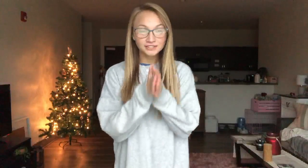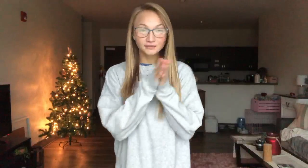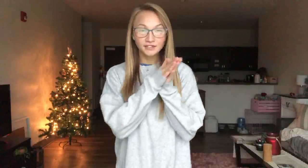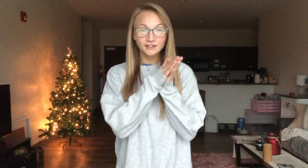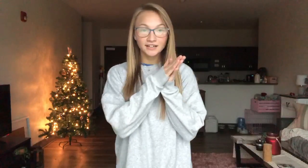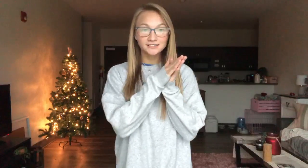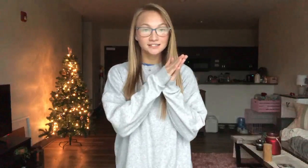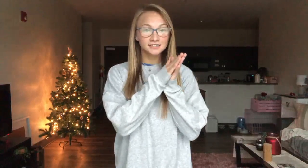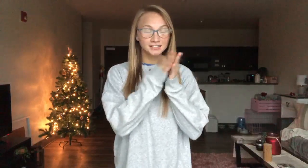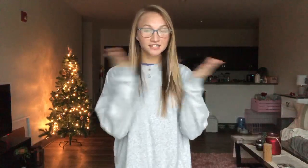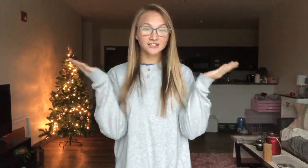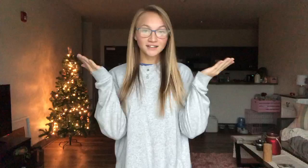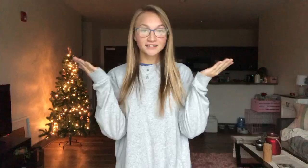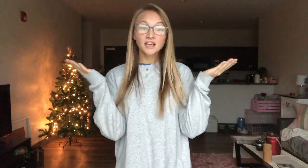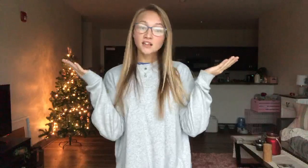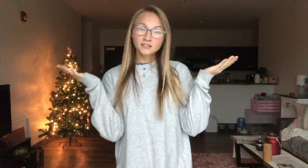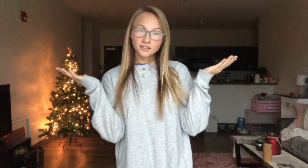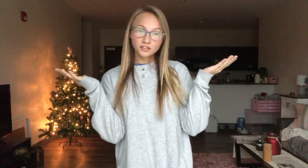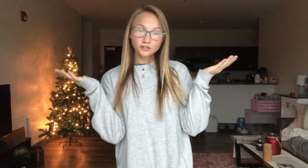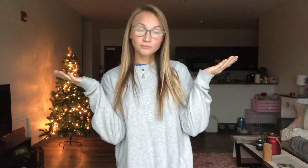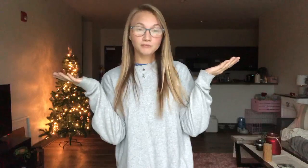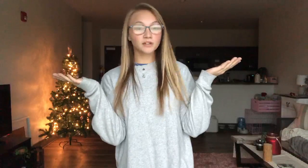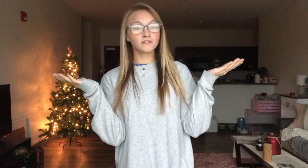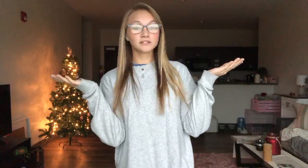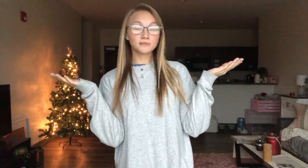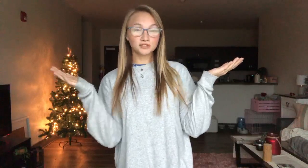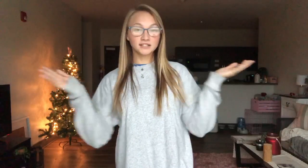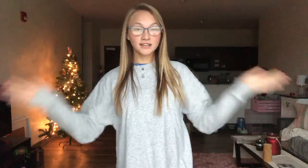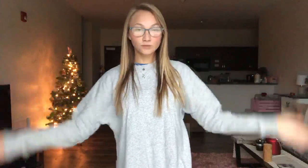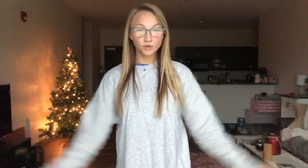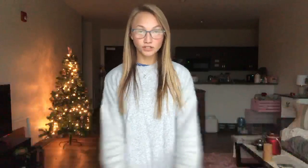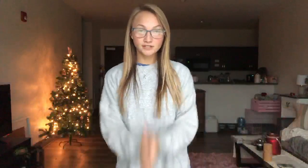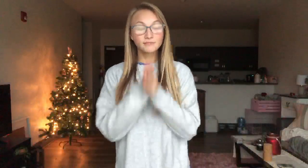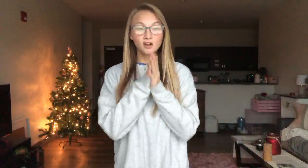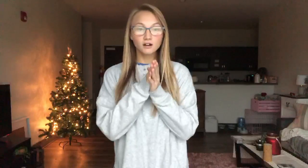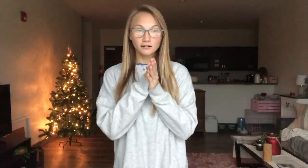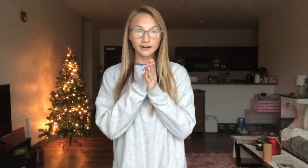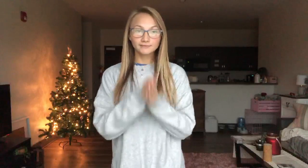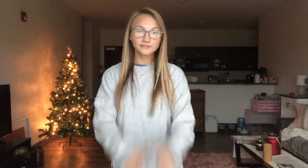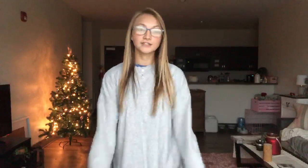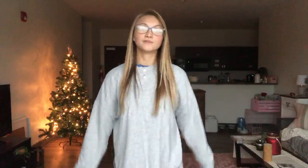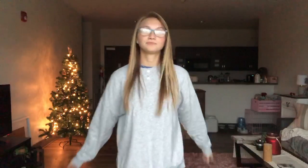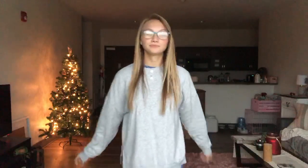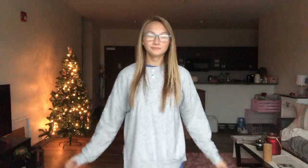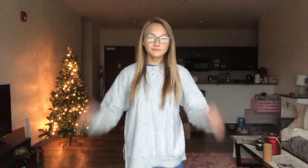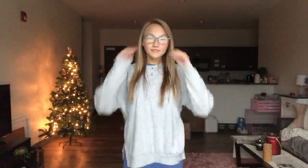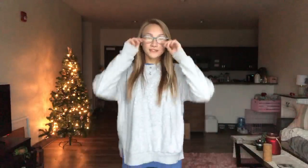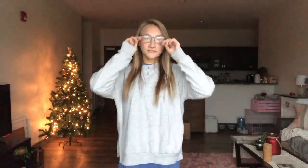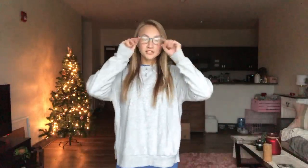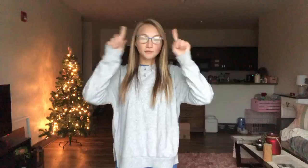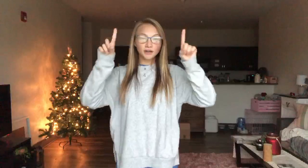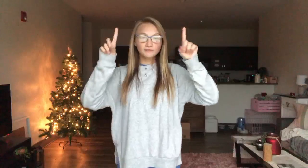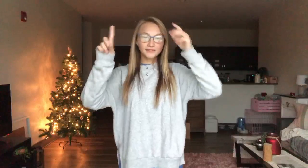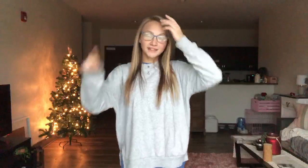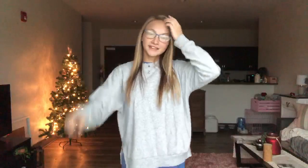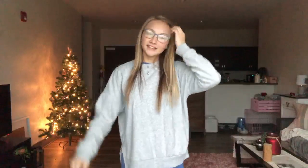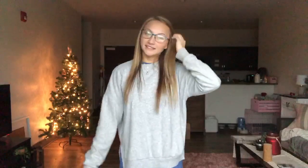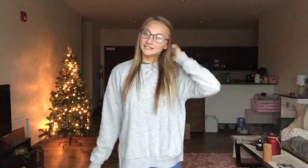so I'm going to go ahead and start teaching you guys the new memory verse motion and words. Alright, so, first part is